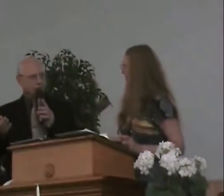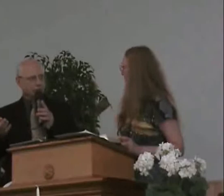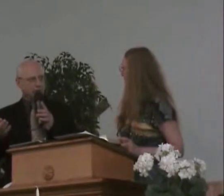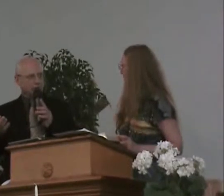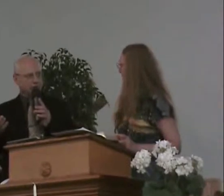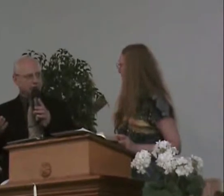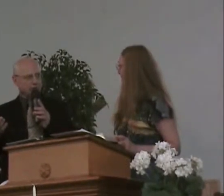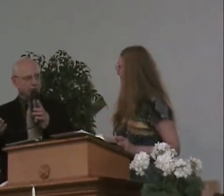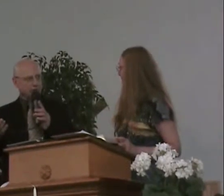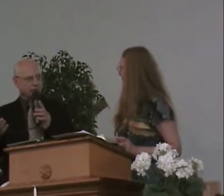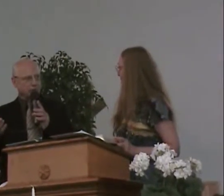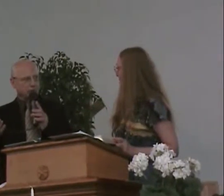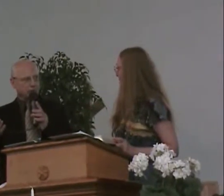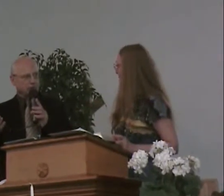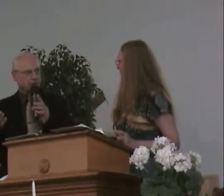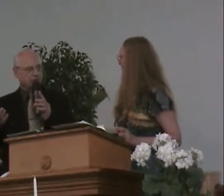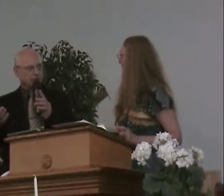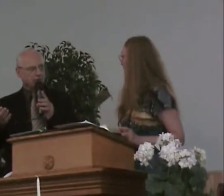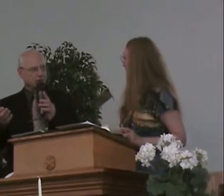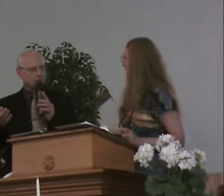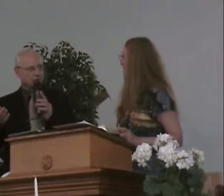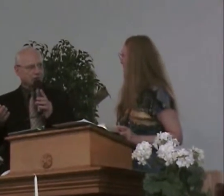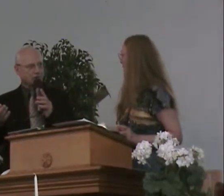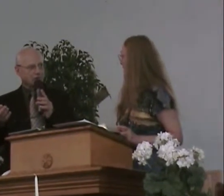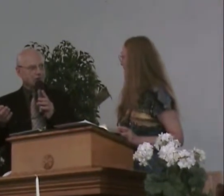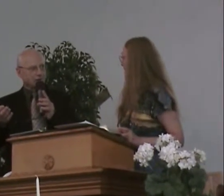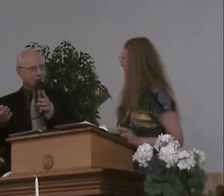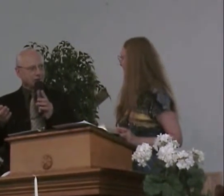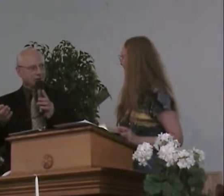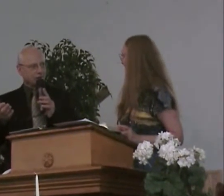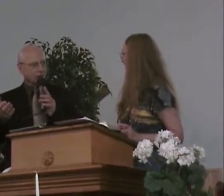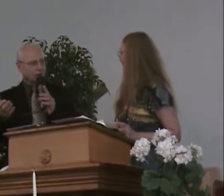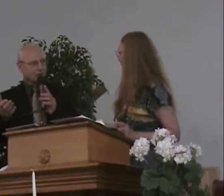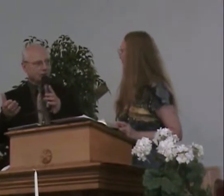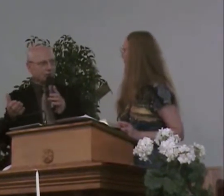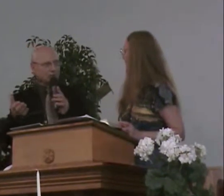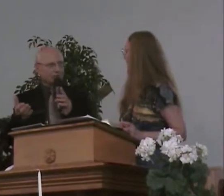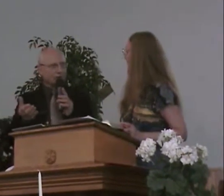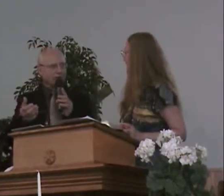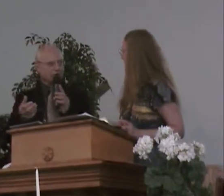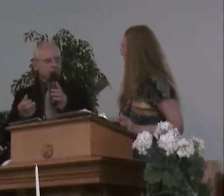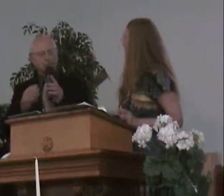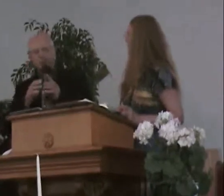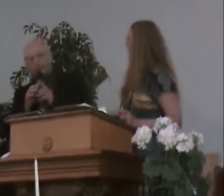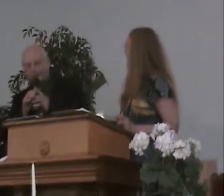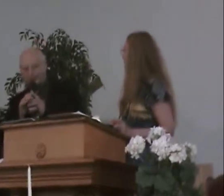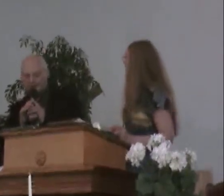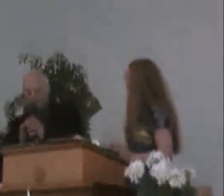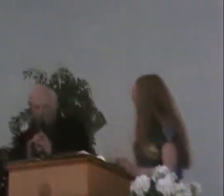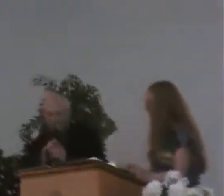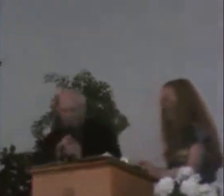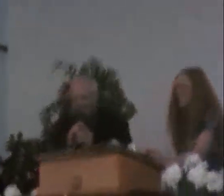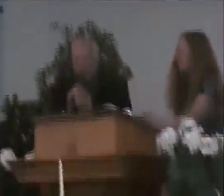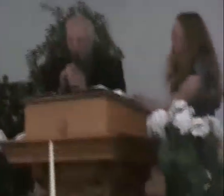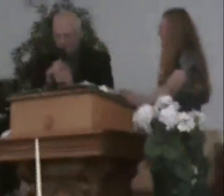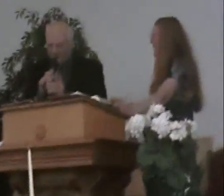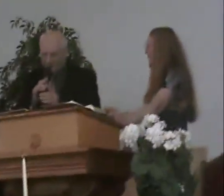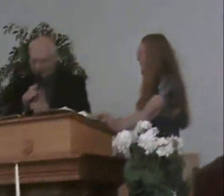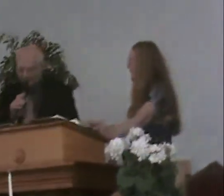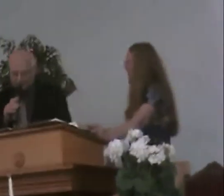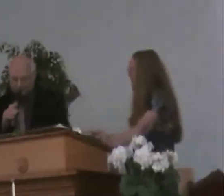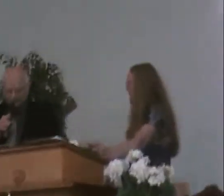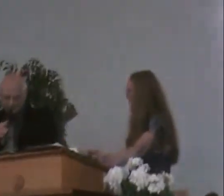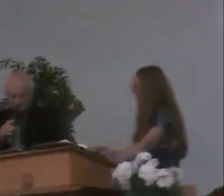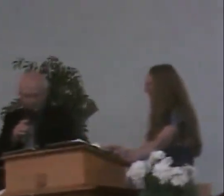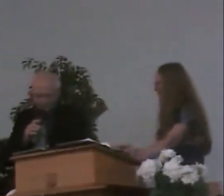As we behold Christ, we will change into his image and likeness. As we were